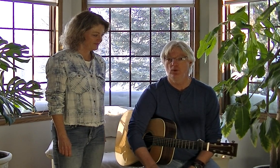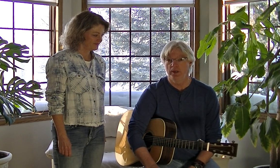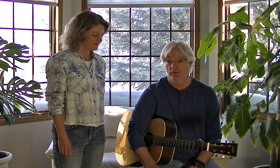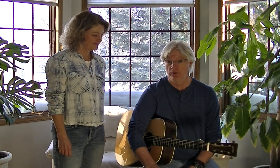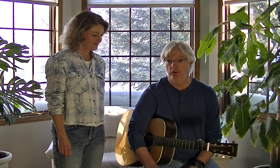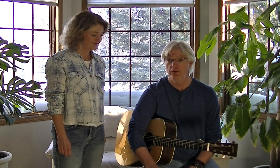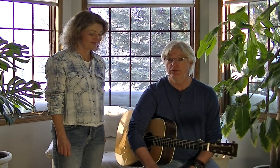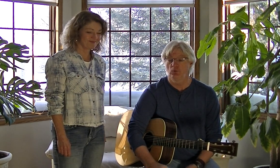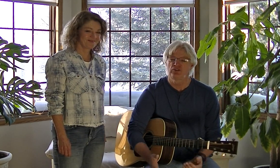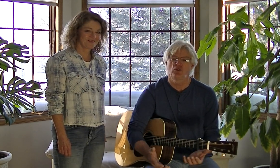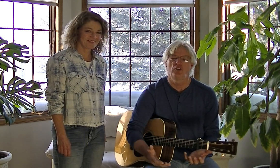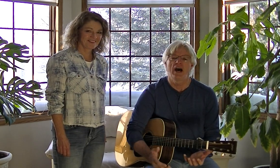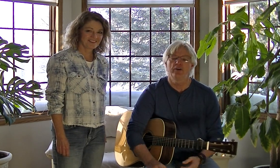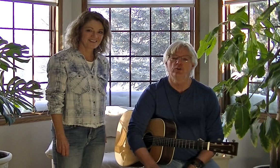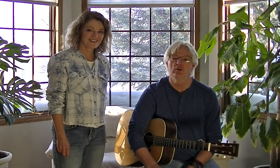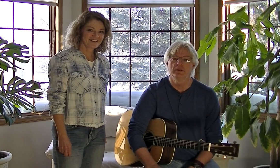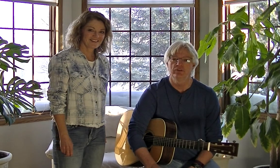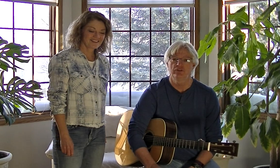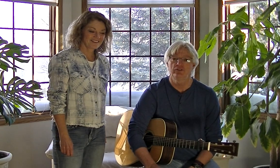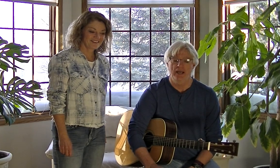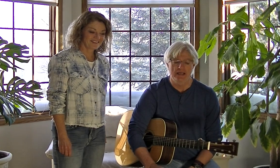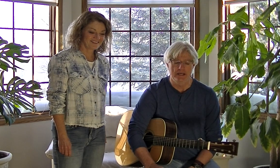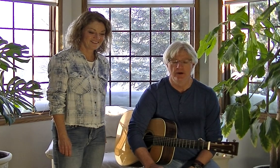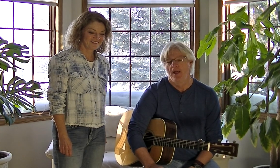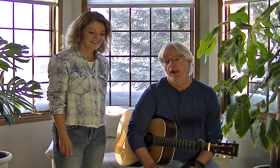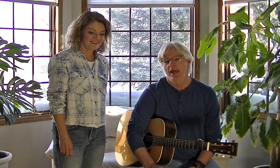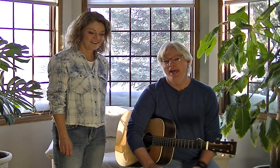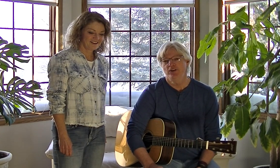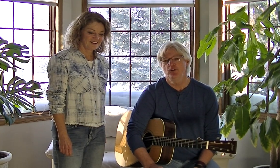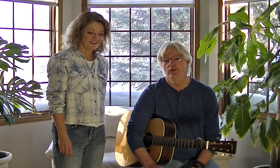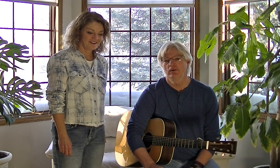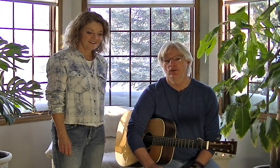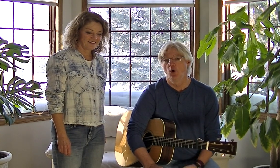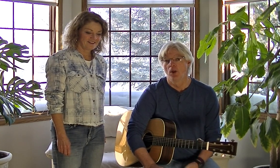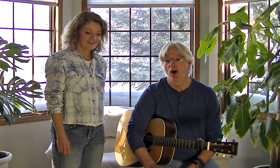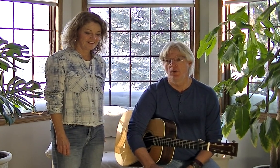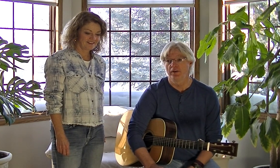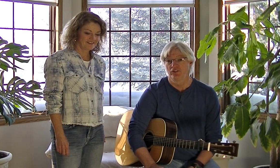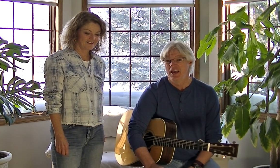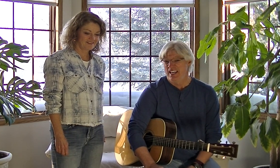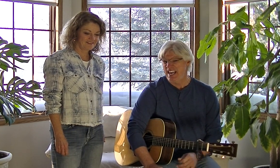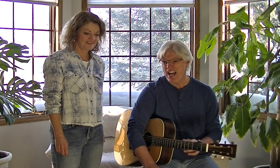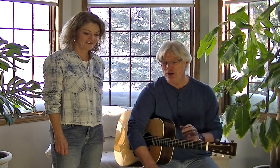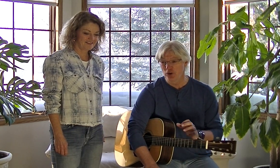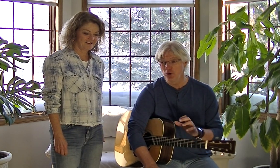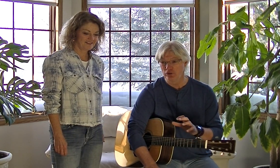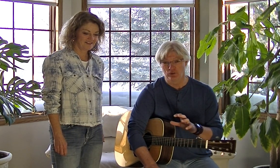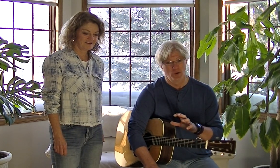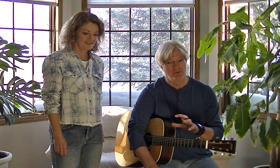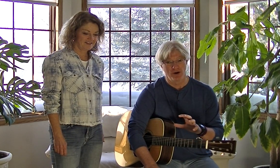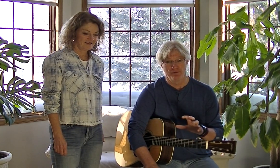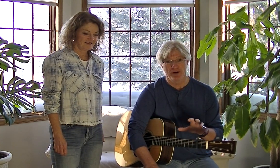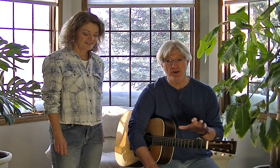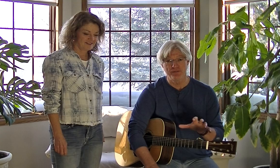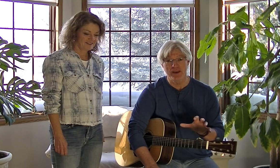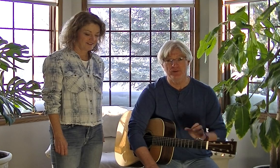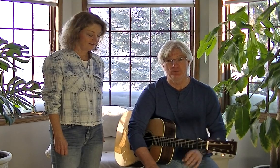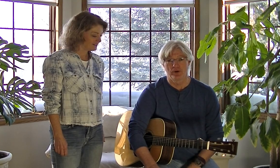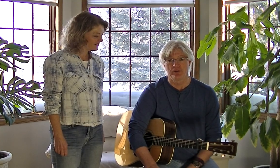you'll be able to do these. We'll show you how to do them in just a second here and you can go along with this. Canada Goose is one of our very famous birds